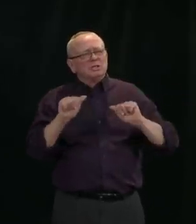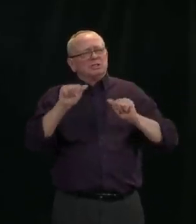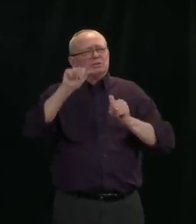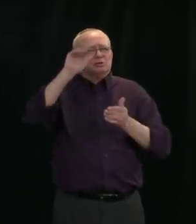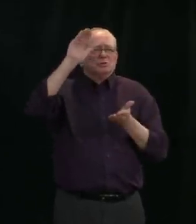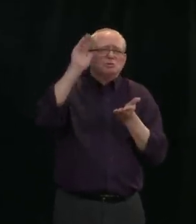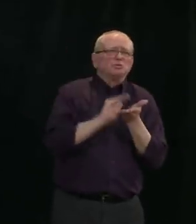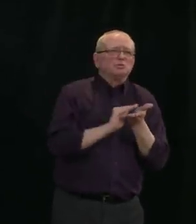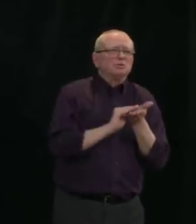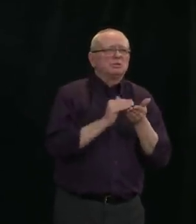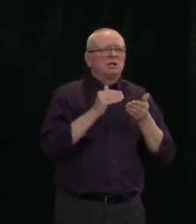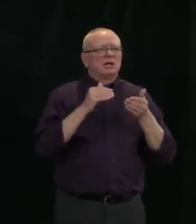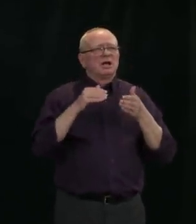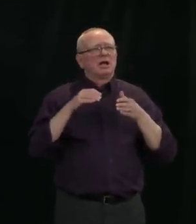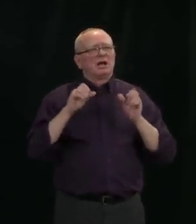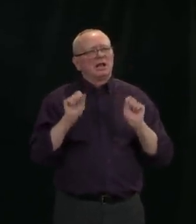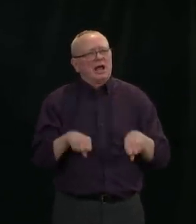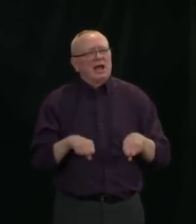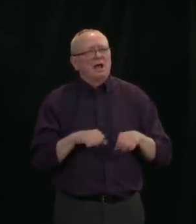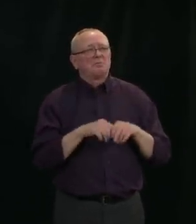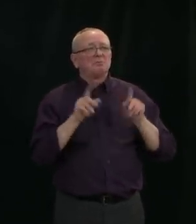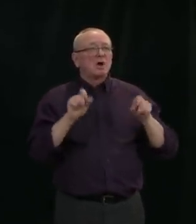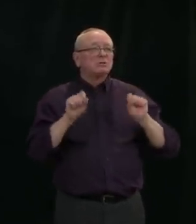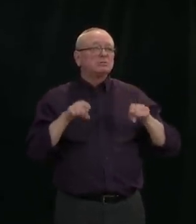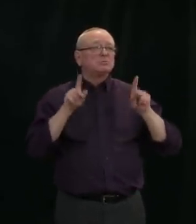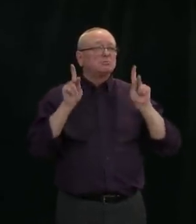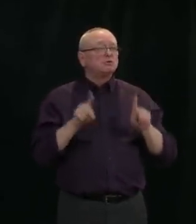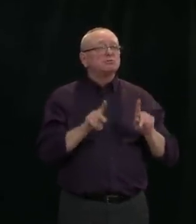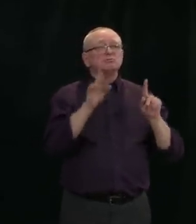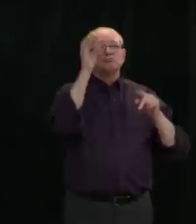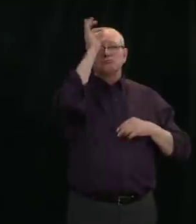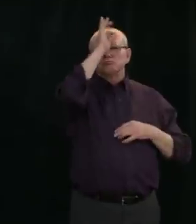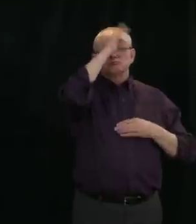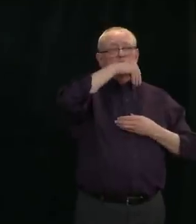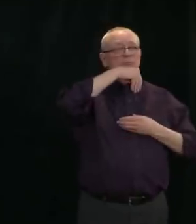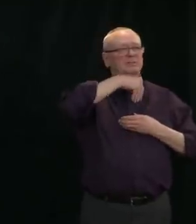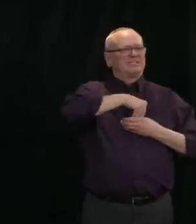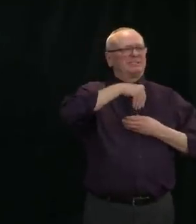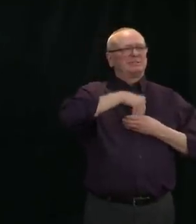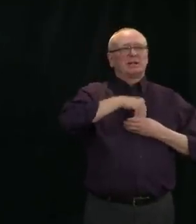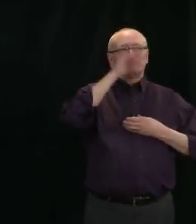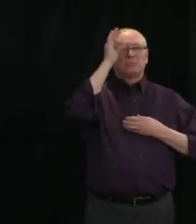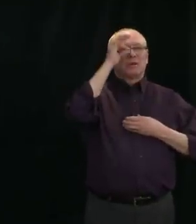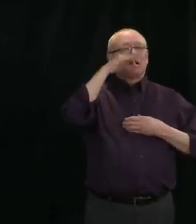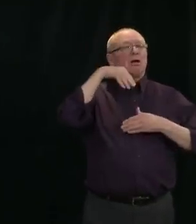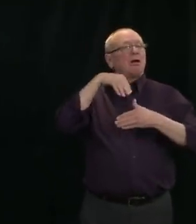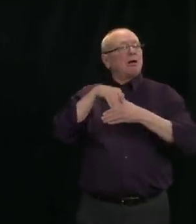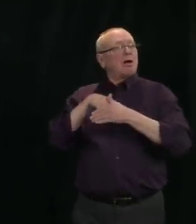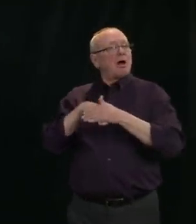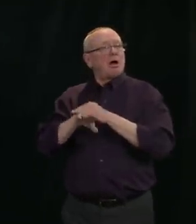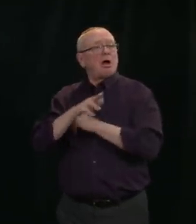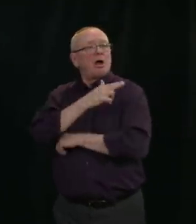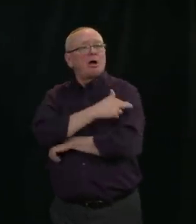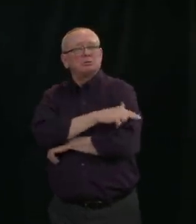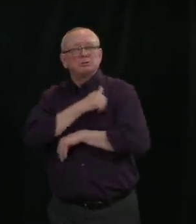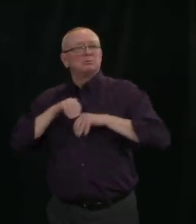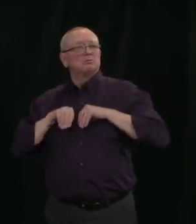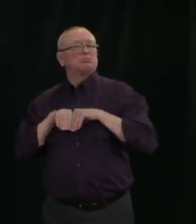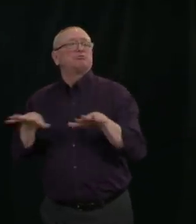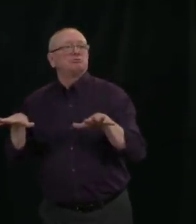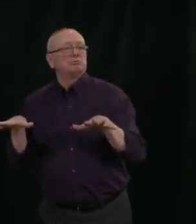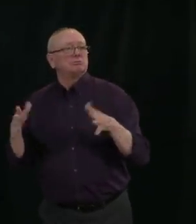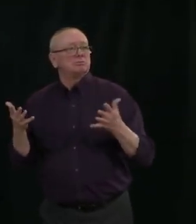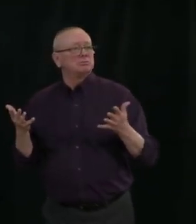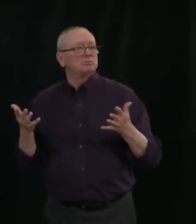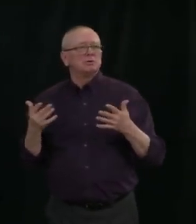in a virus to a hospital. So there have been measures that have already been put in place, such as restricting children from visiting and making